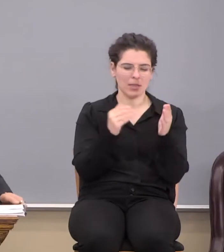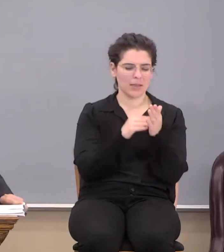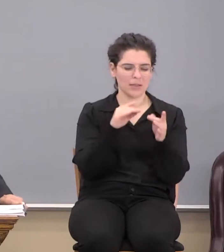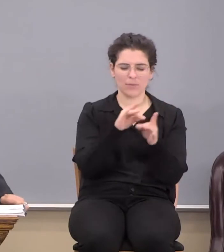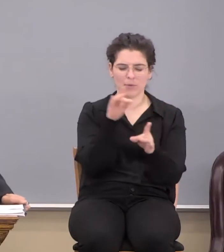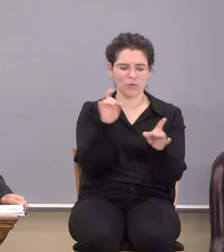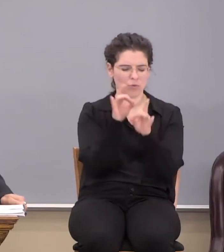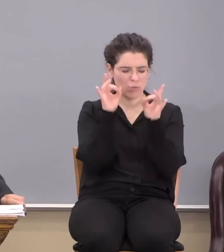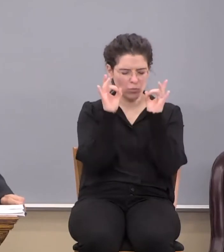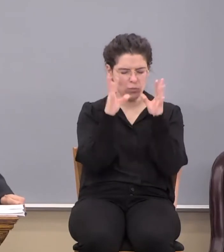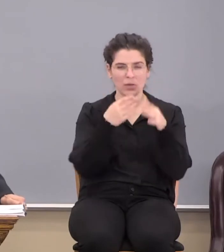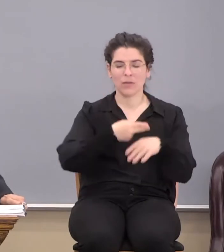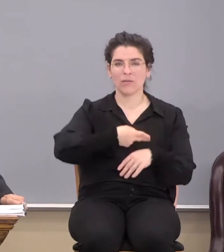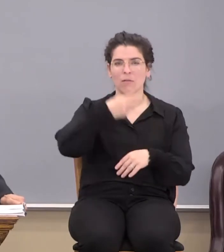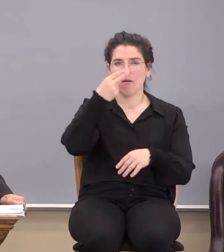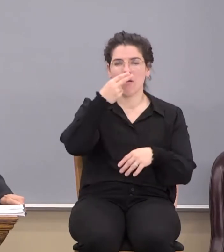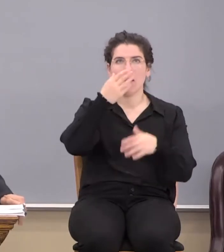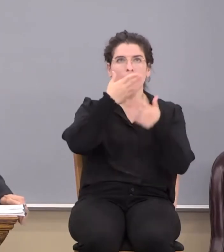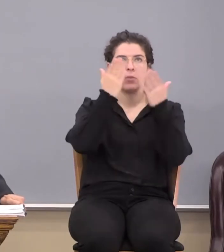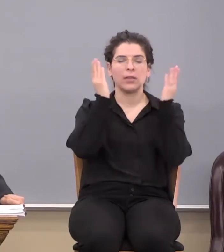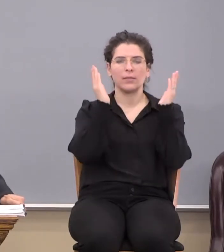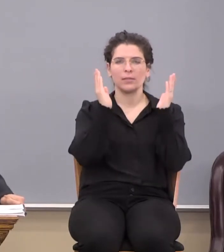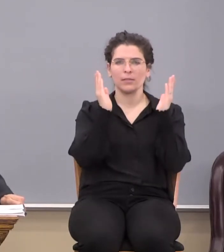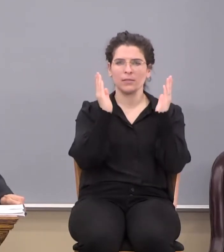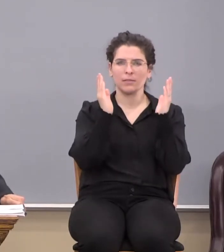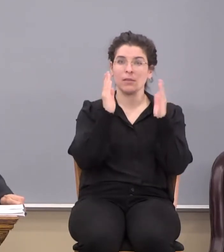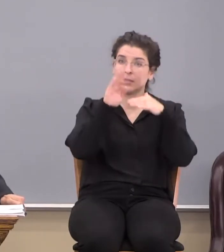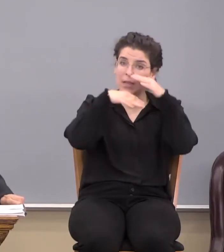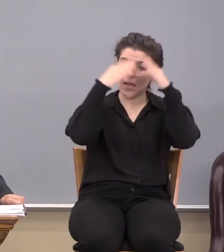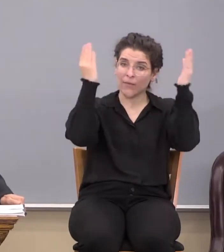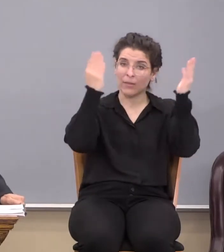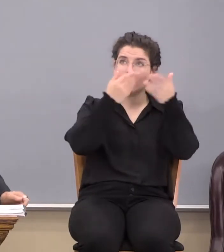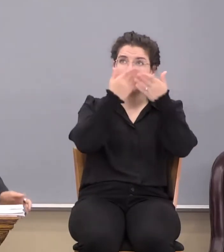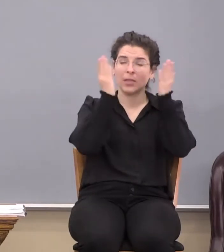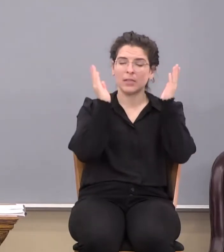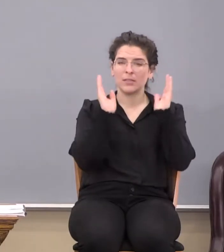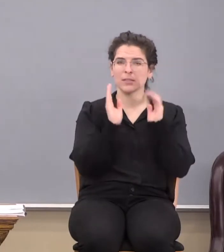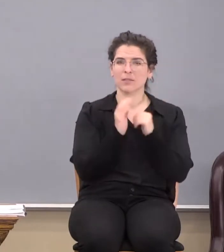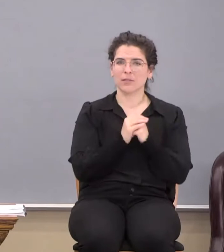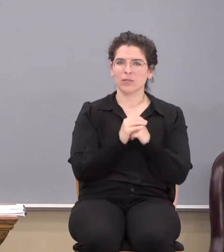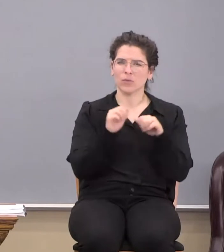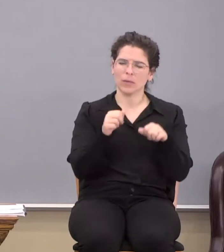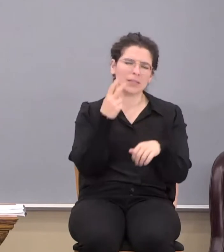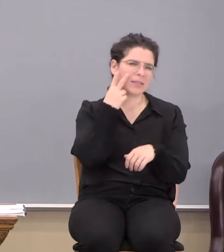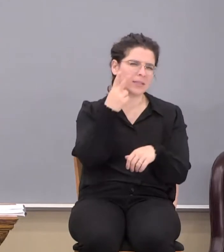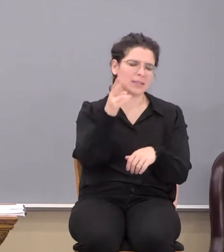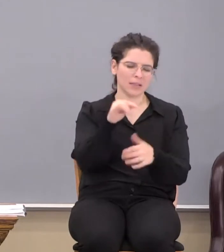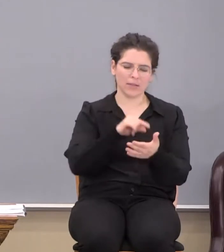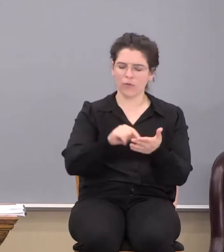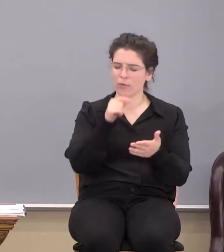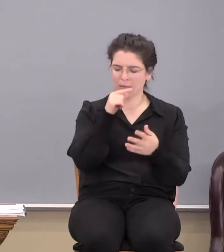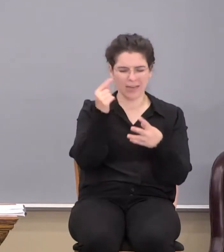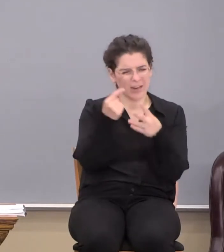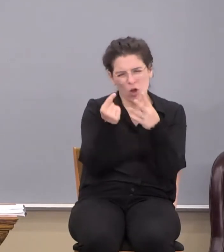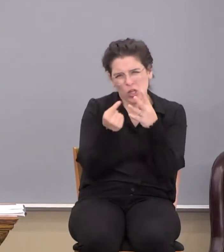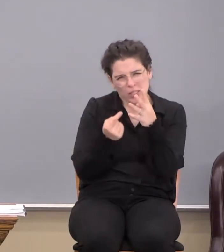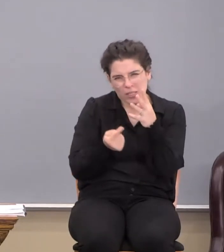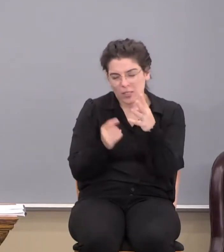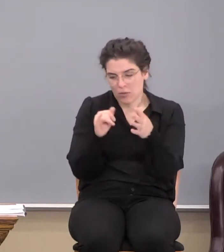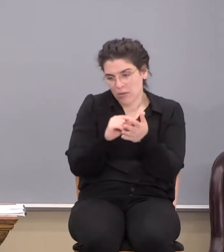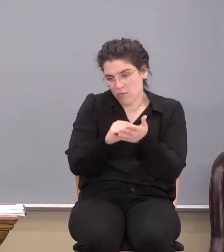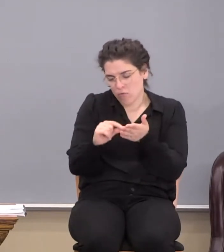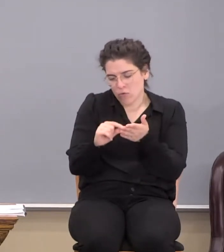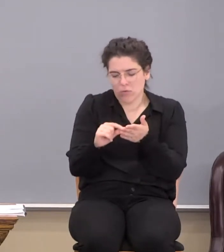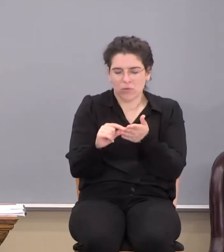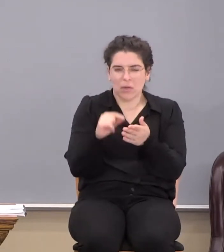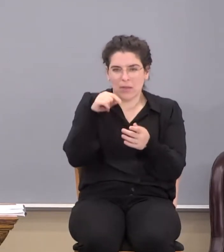wickedness and high places. Where are those high places? Those are the heavenly places. So you can see in that verse, and I'm not going to get into all the detail in that verse at